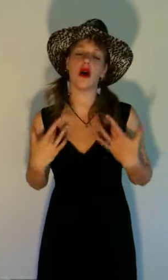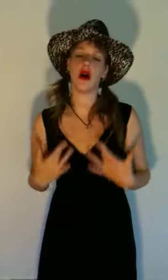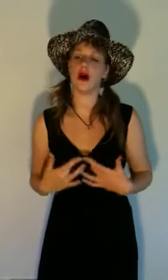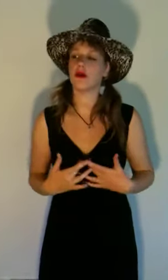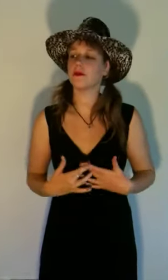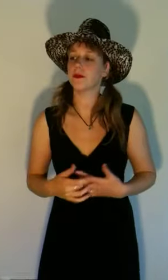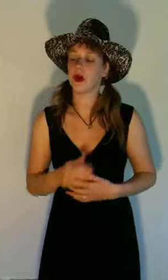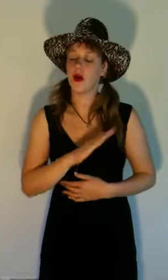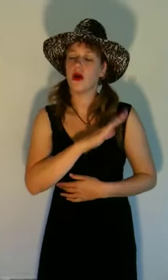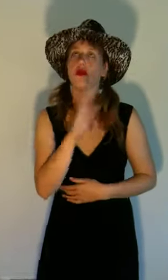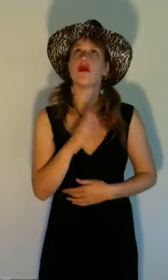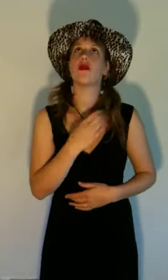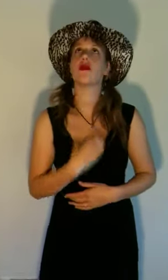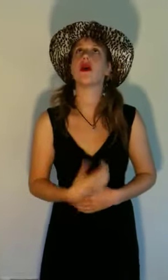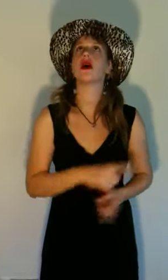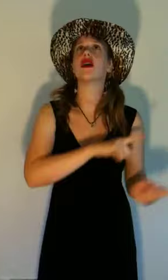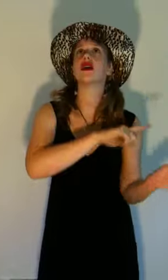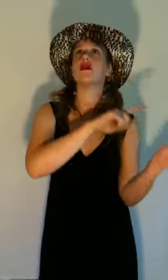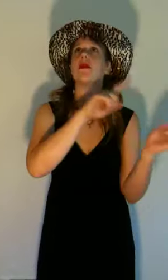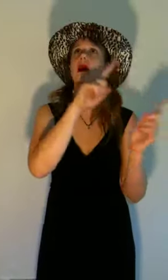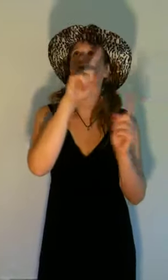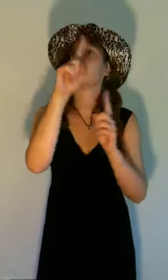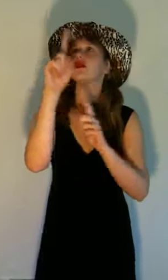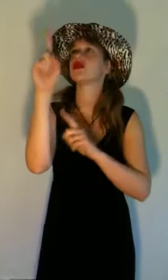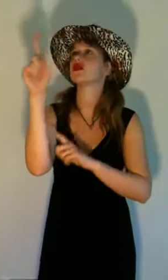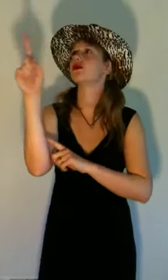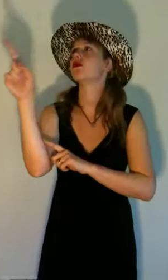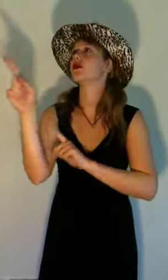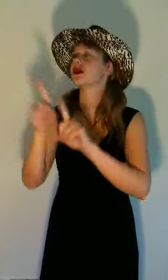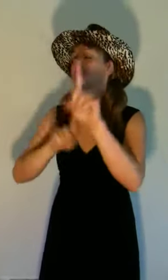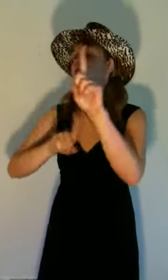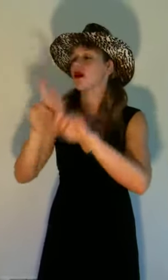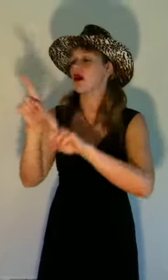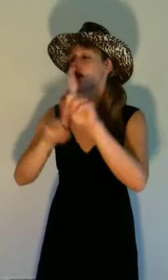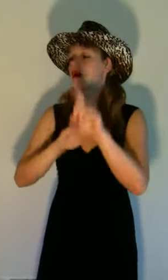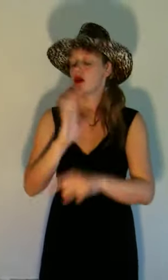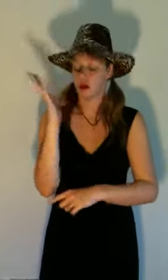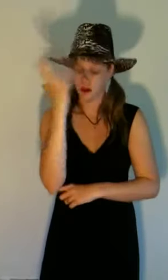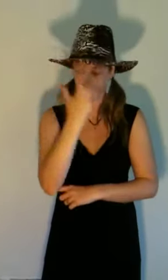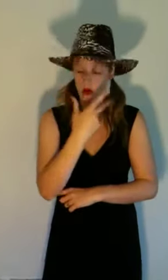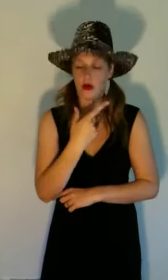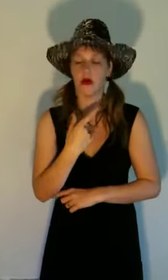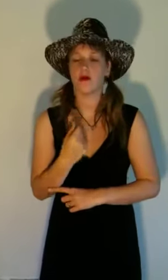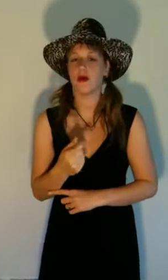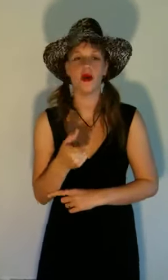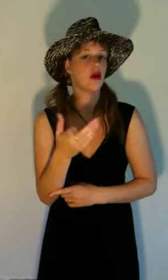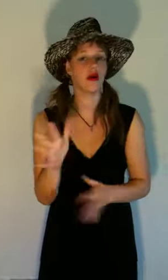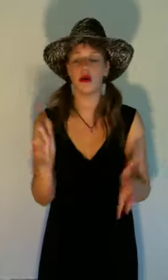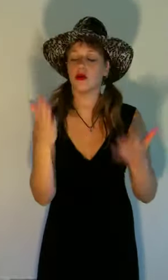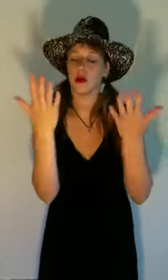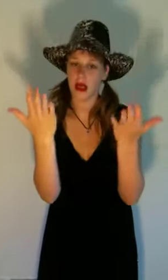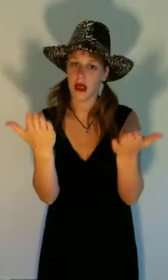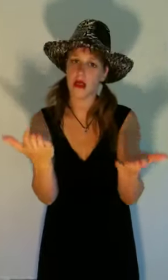Who've raised upon a shooting star You're beautiful the way you are